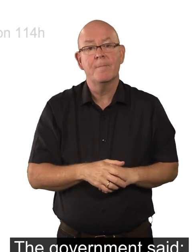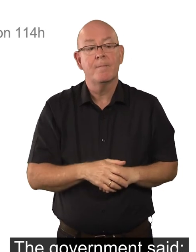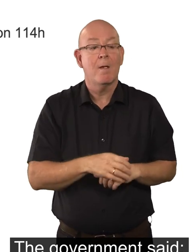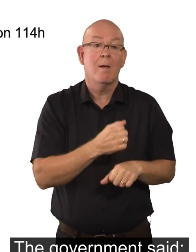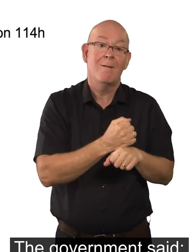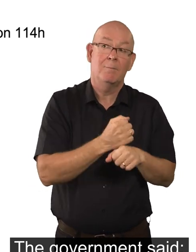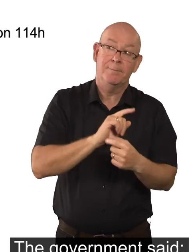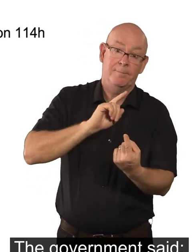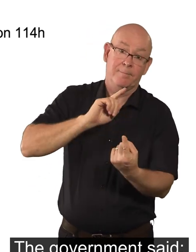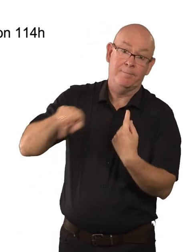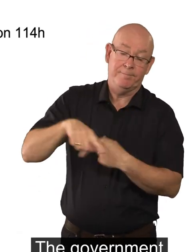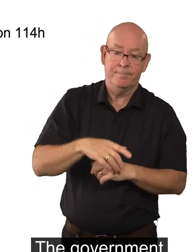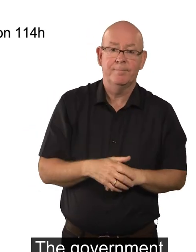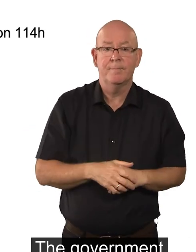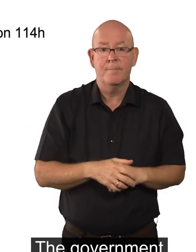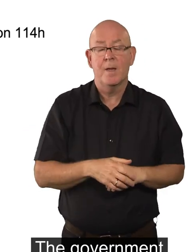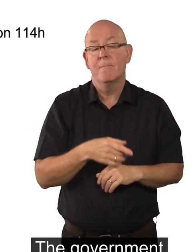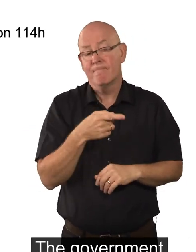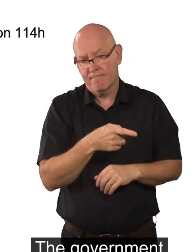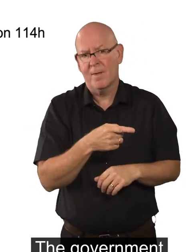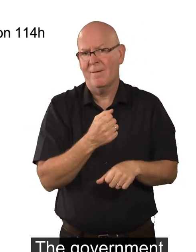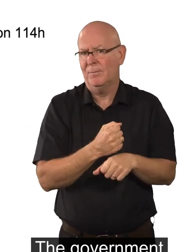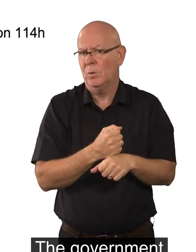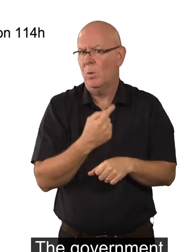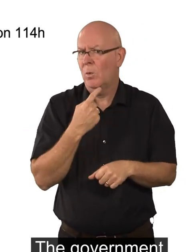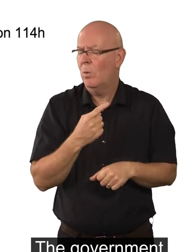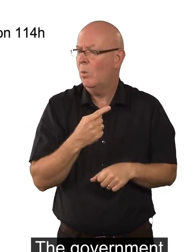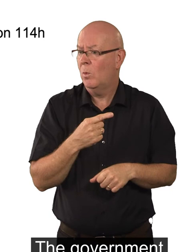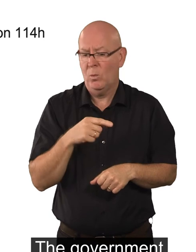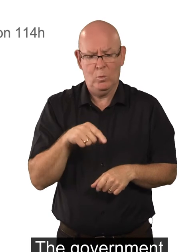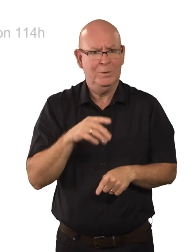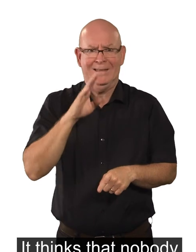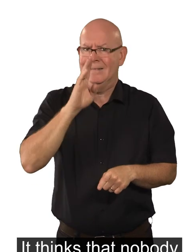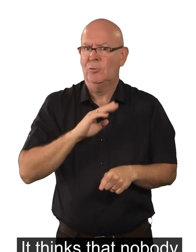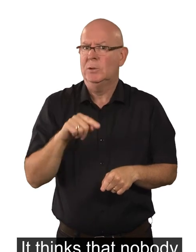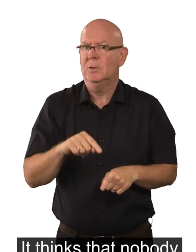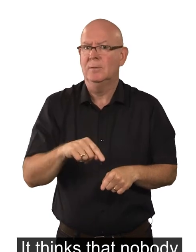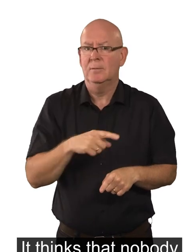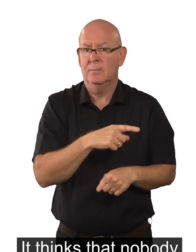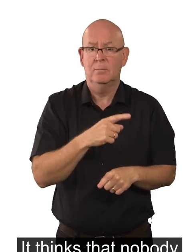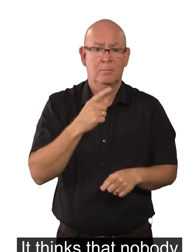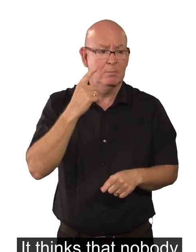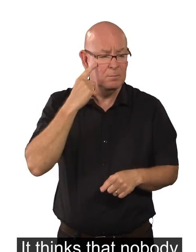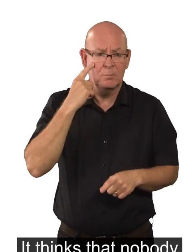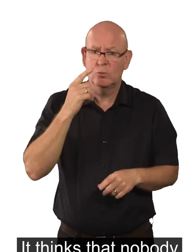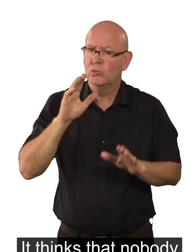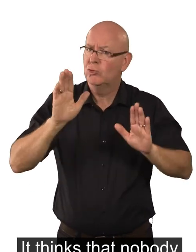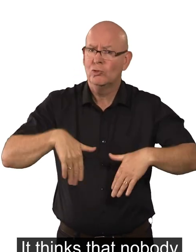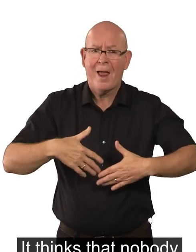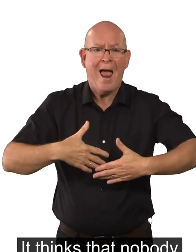The Government said, The Government takes this very seriously. It thinks that nobody should